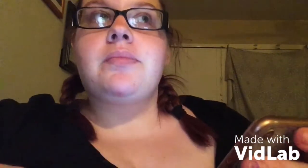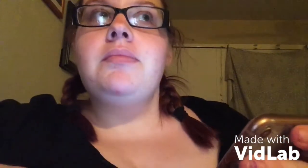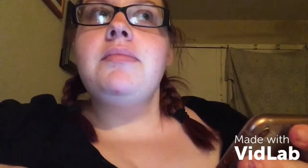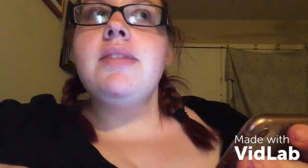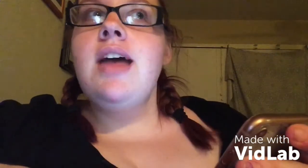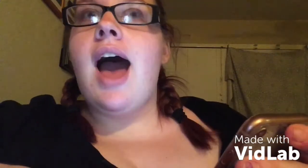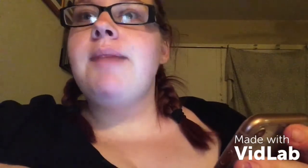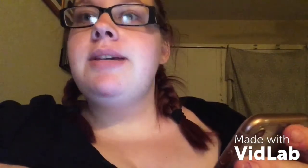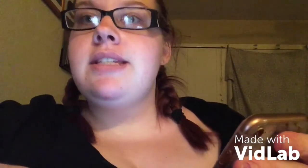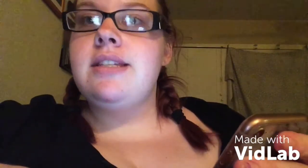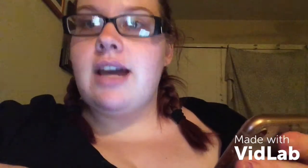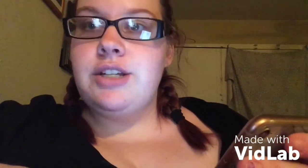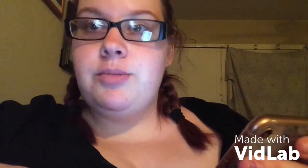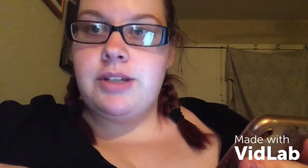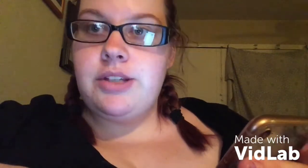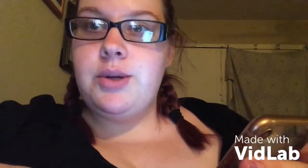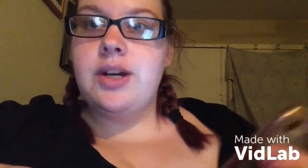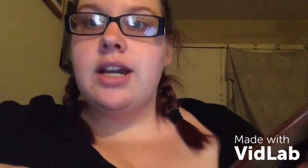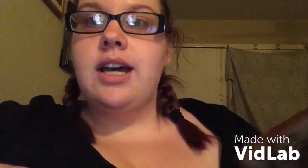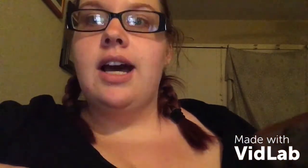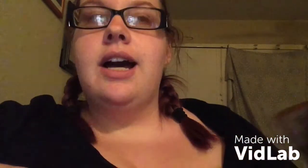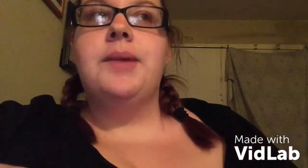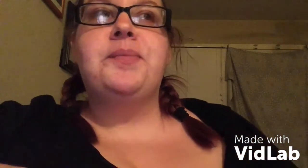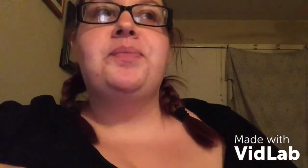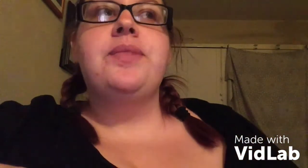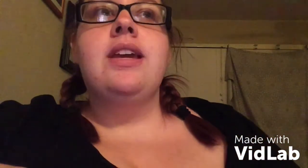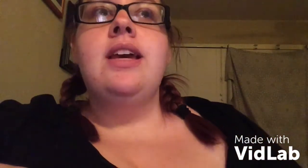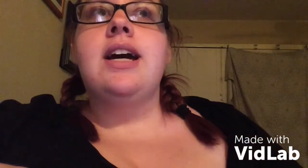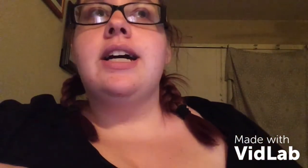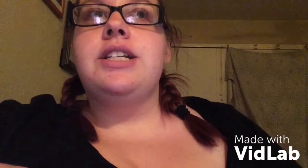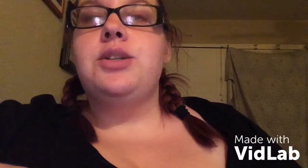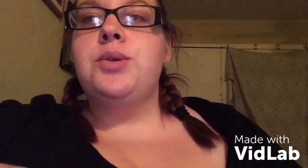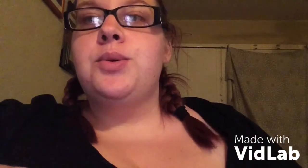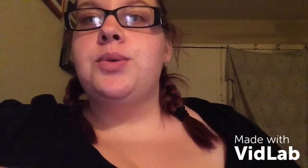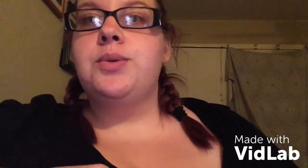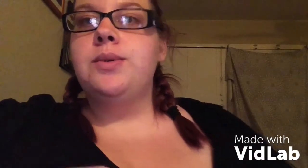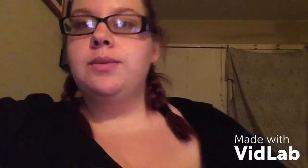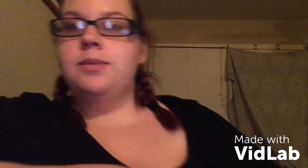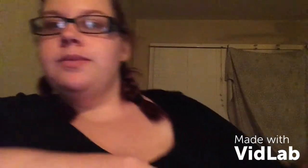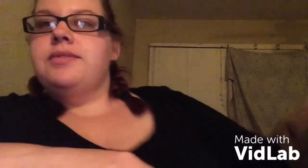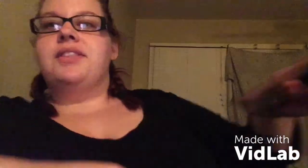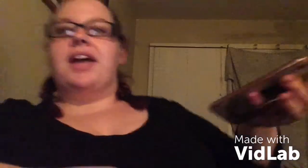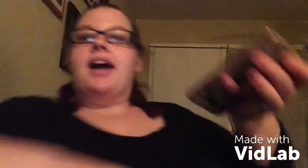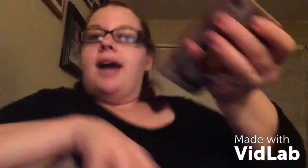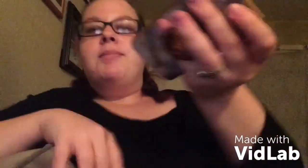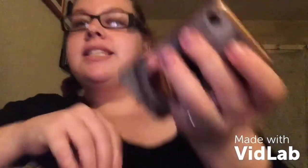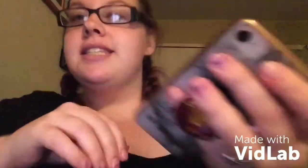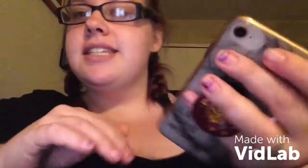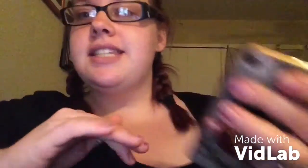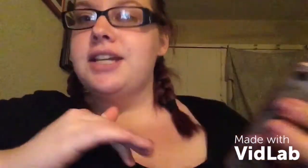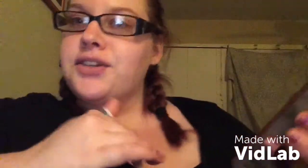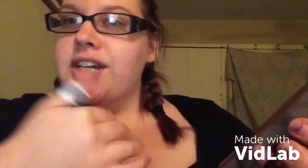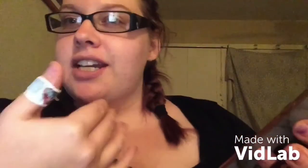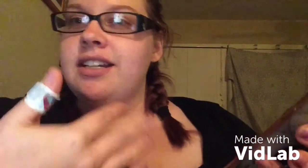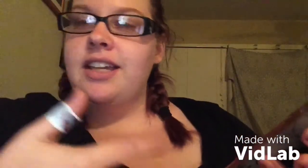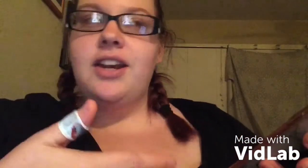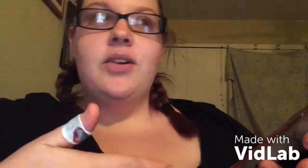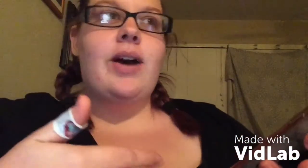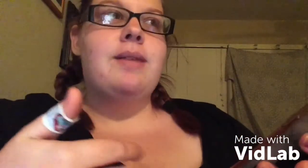Um, I miss, I do miss New York. Um, I do, like, I miss the scenery, you know, I